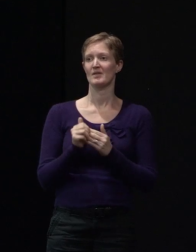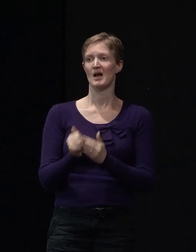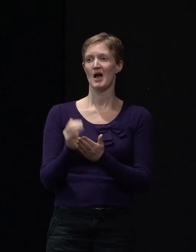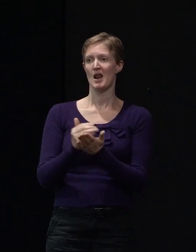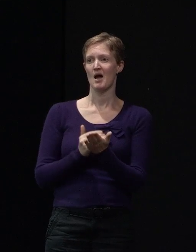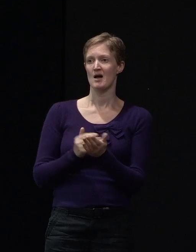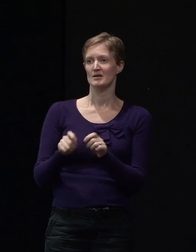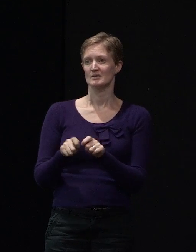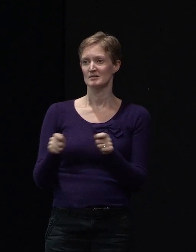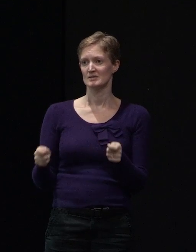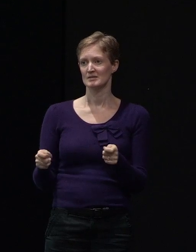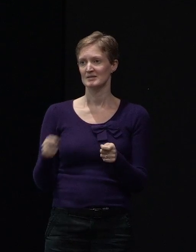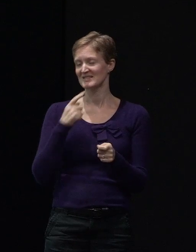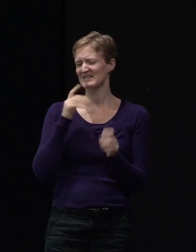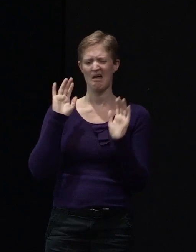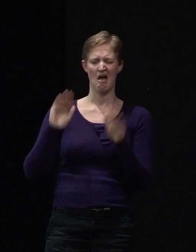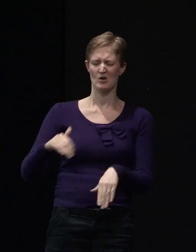have to adhere to those.